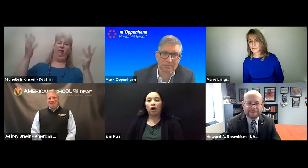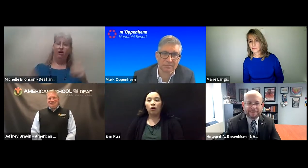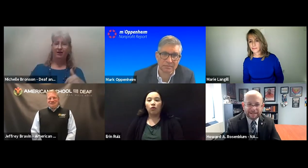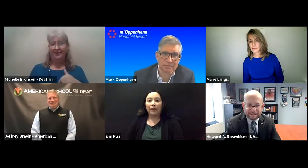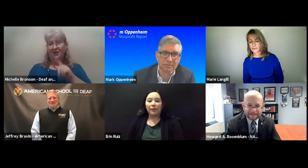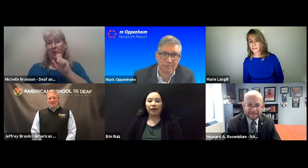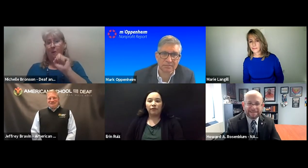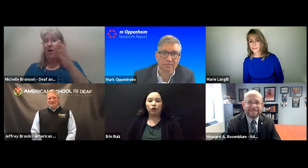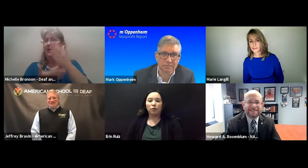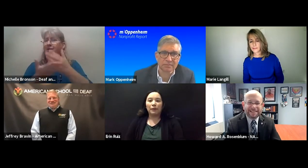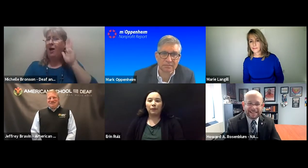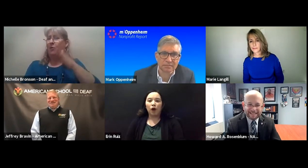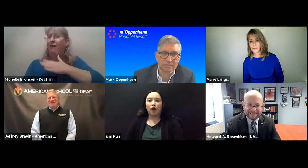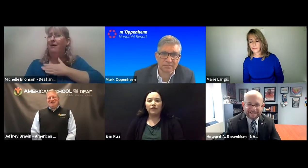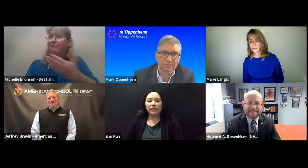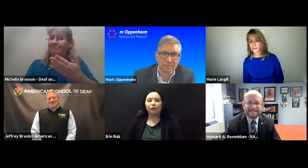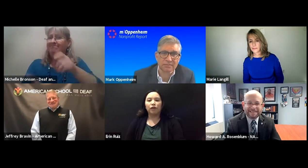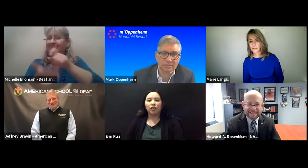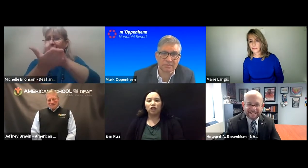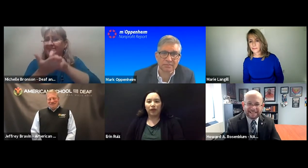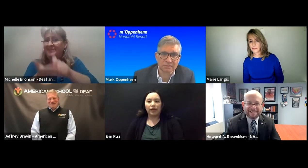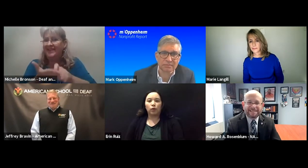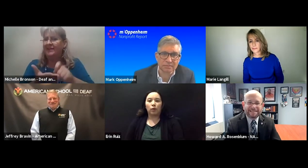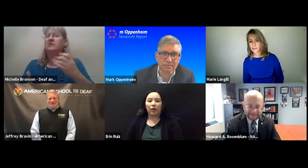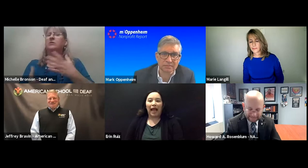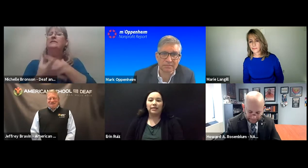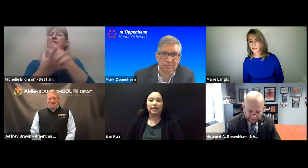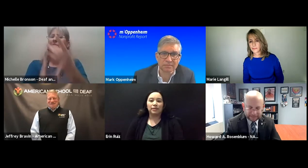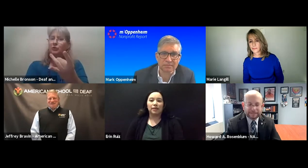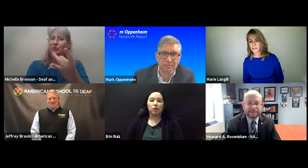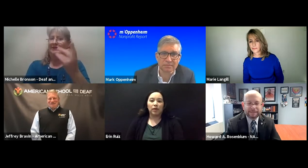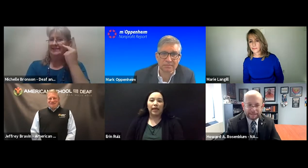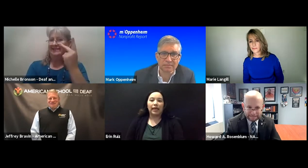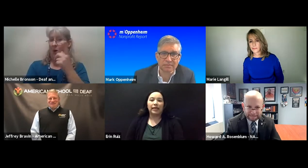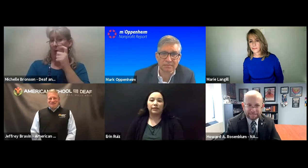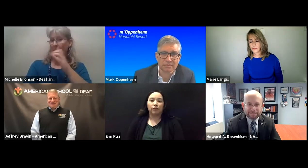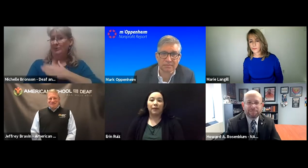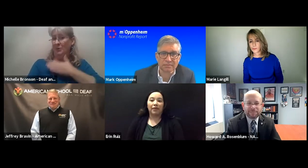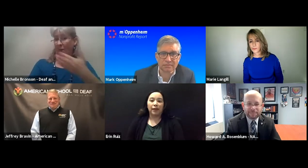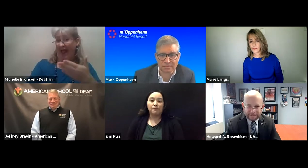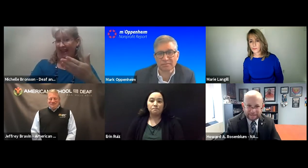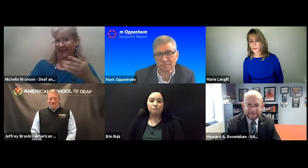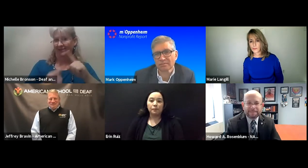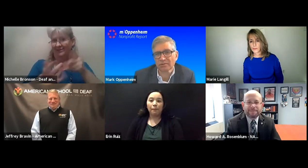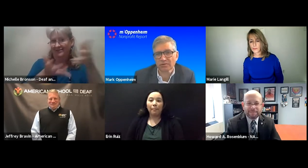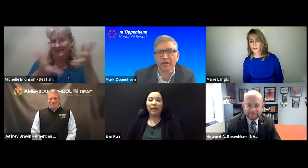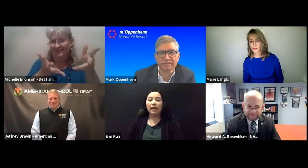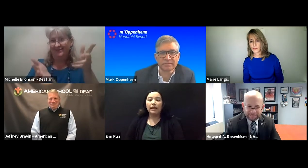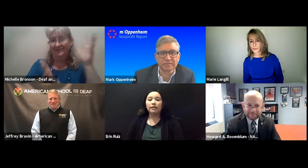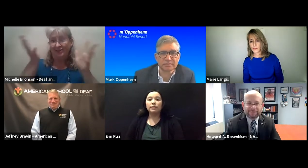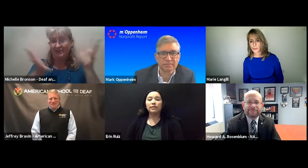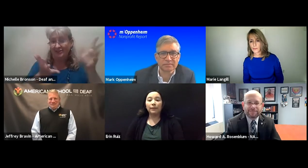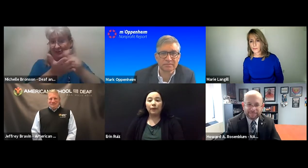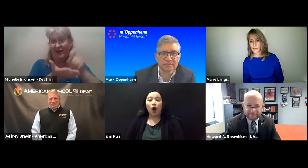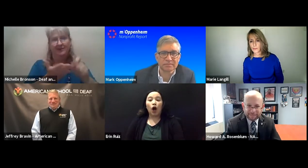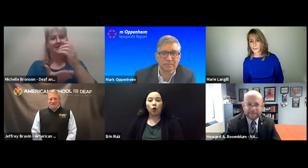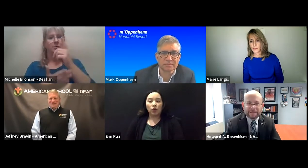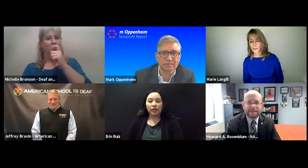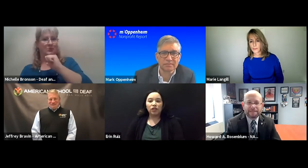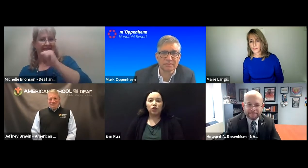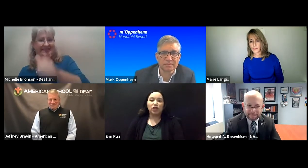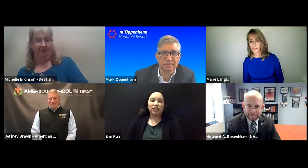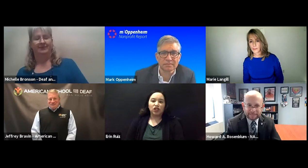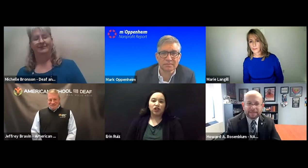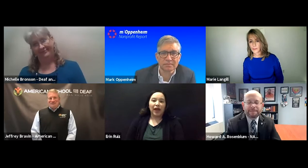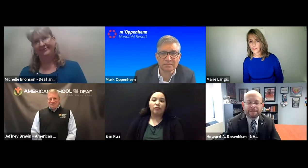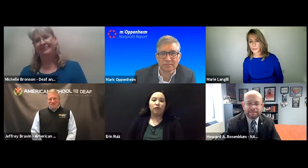or write back and forth, but people often get frustrated when we ask them to communicate in a different method. Some people are